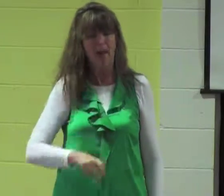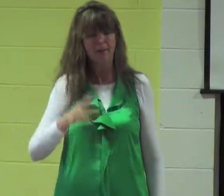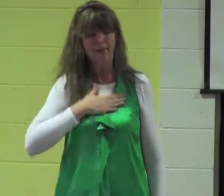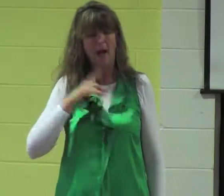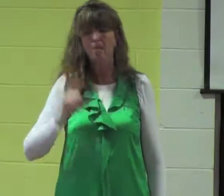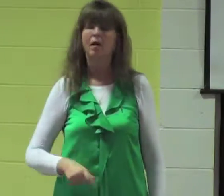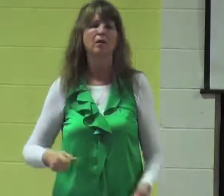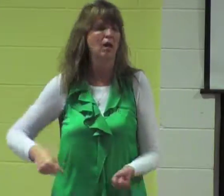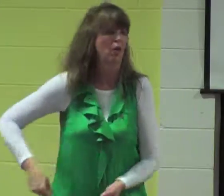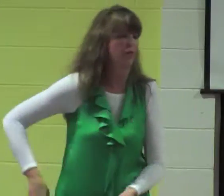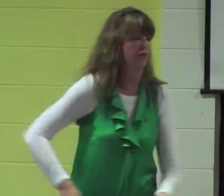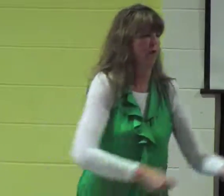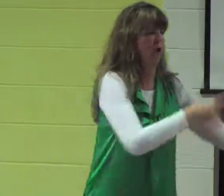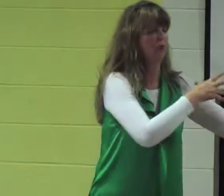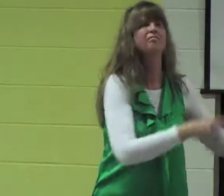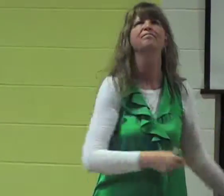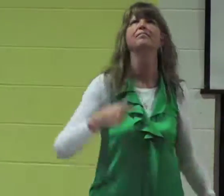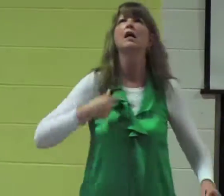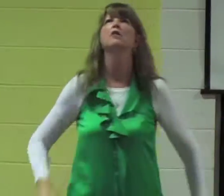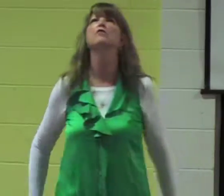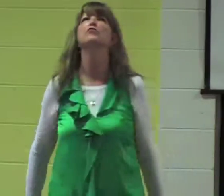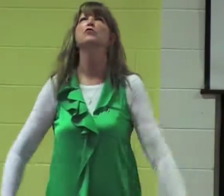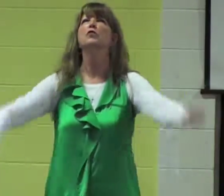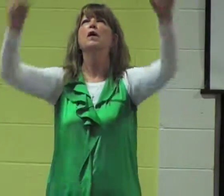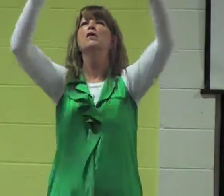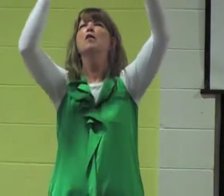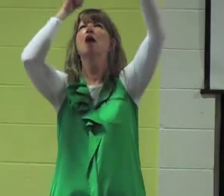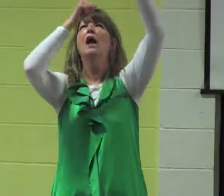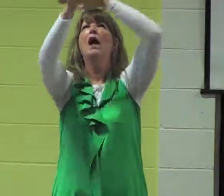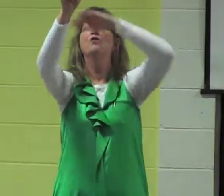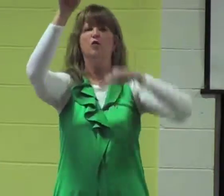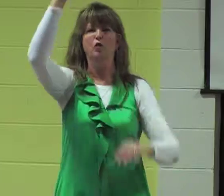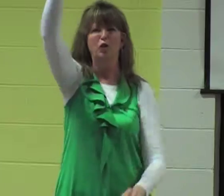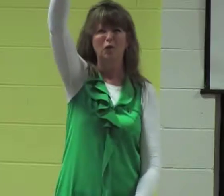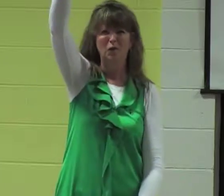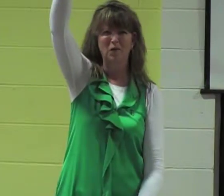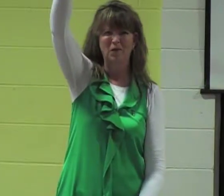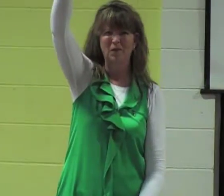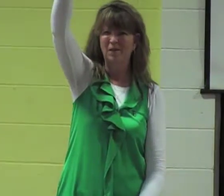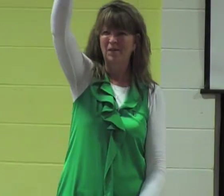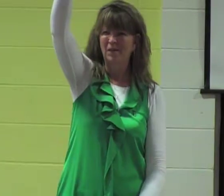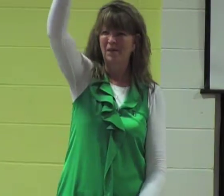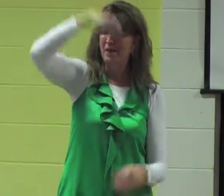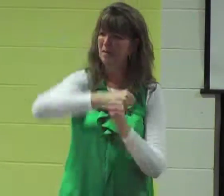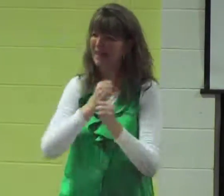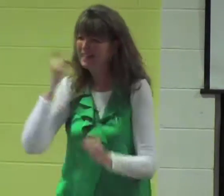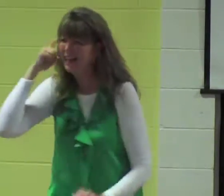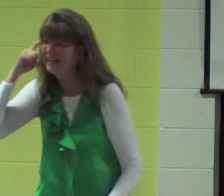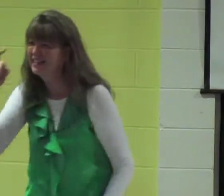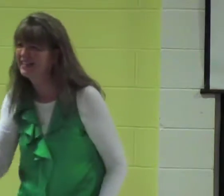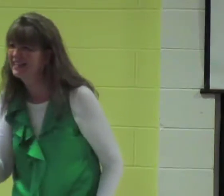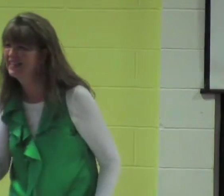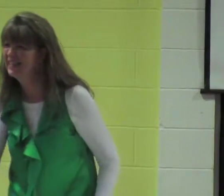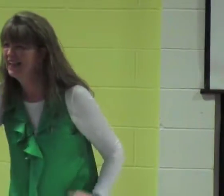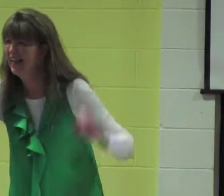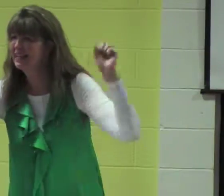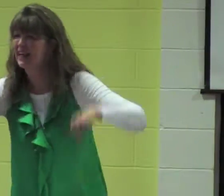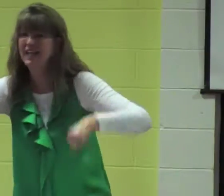the Father's will, just as Jesus had. Does that make sense?